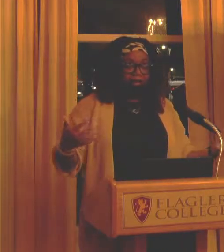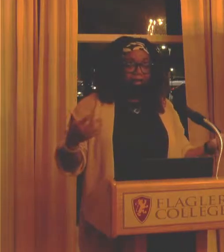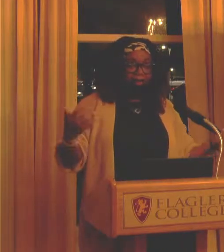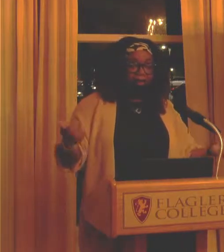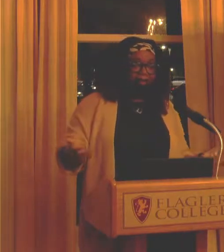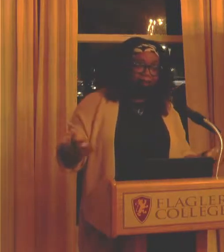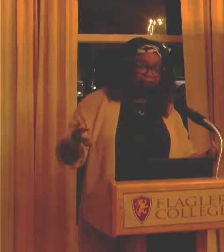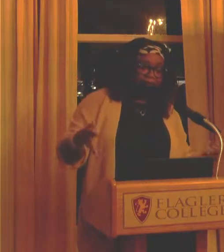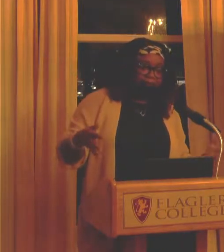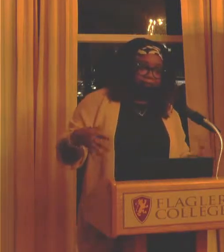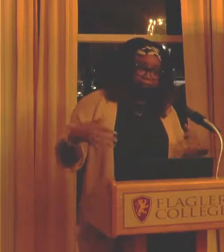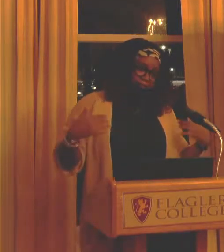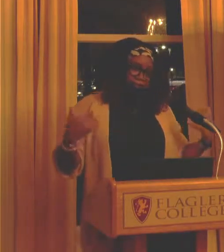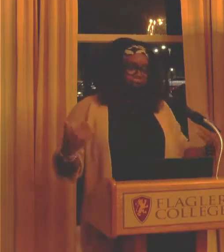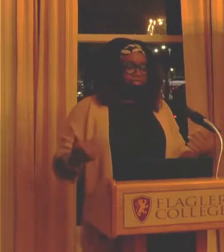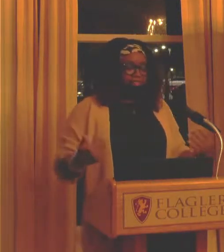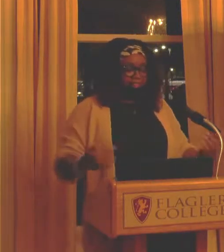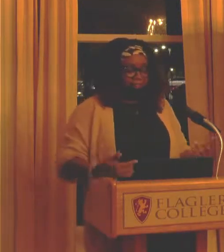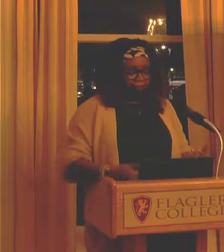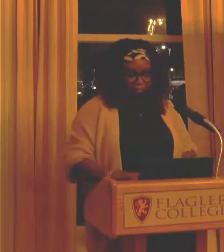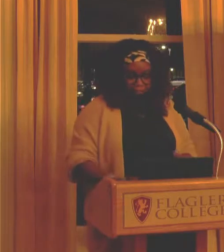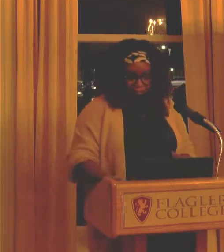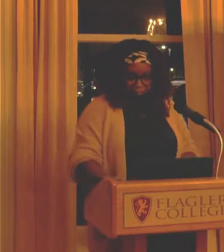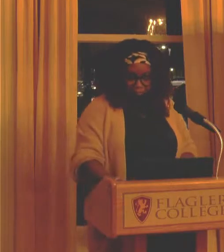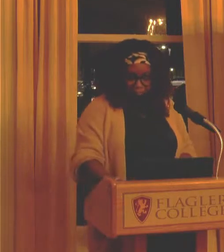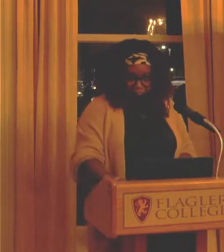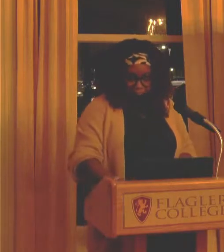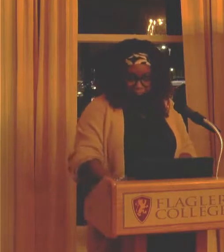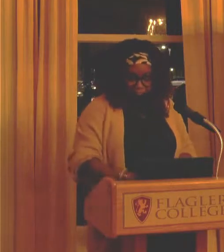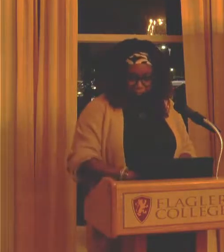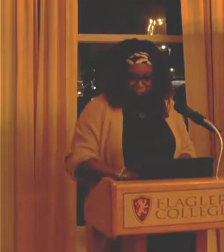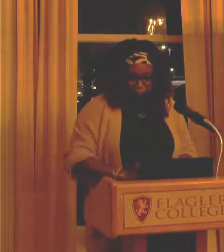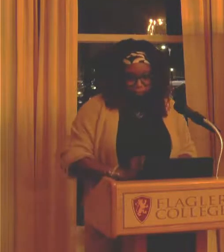to that, to that name. And what that name meant to us.